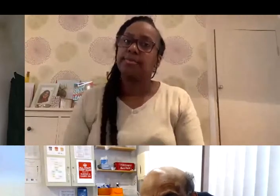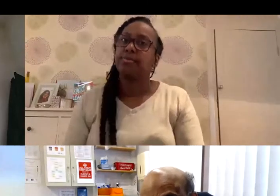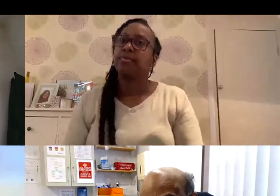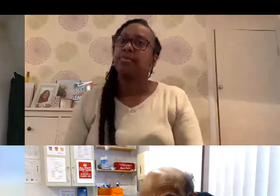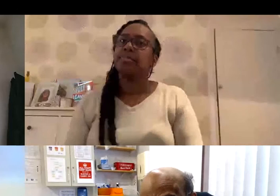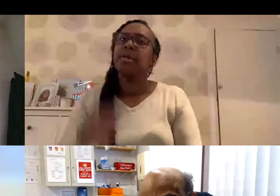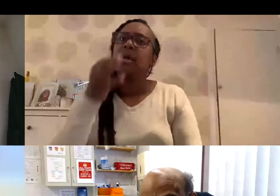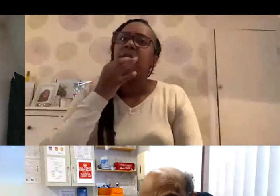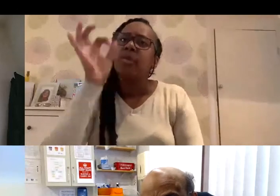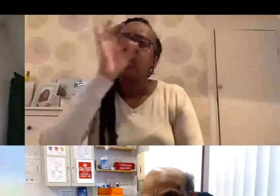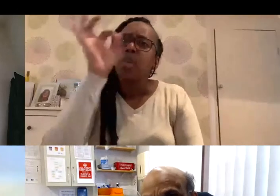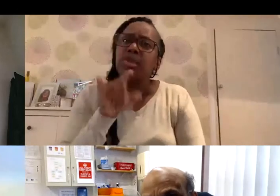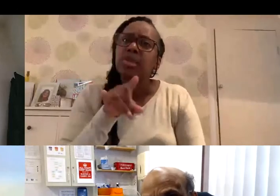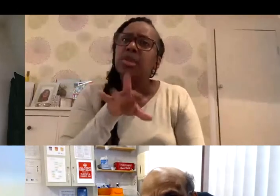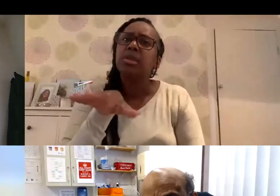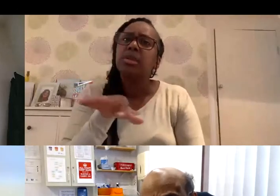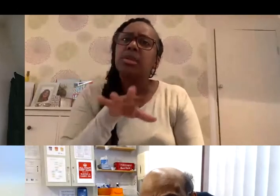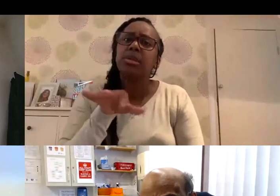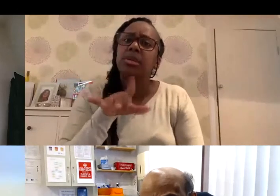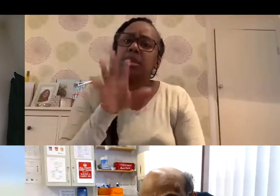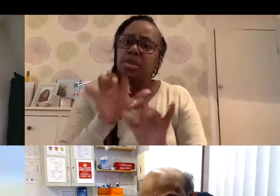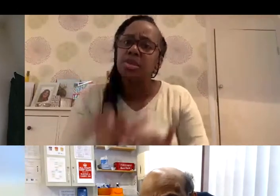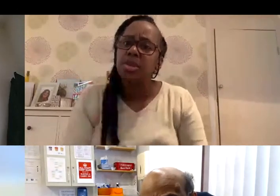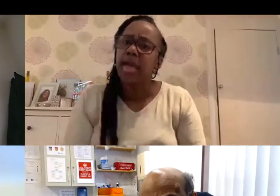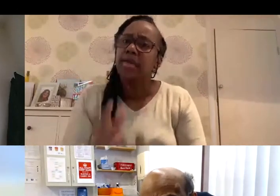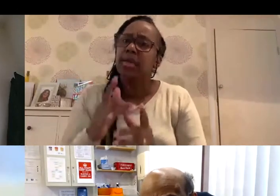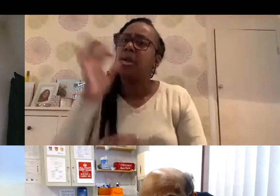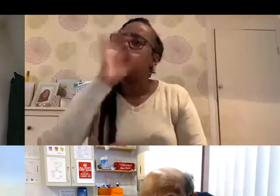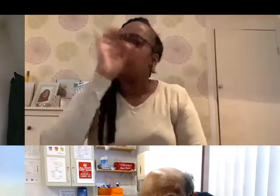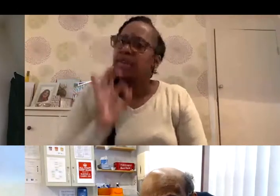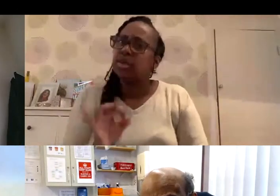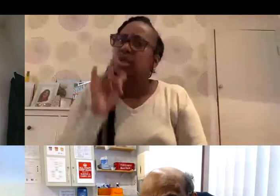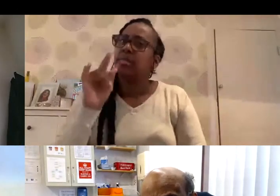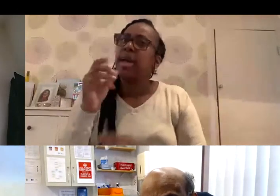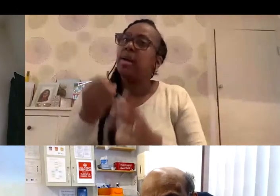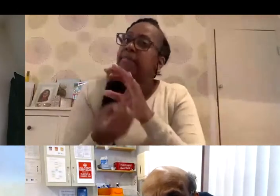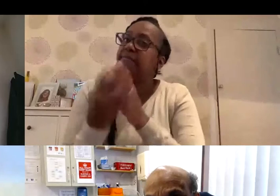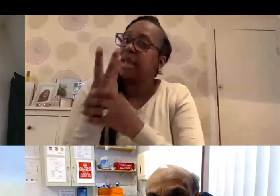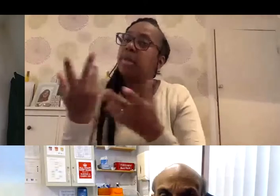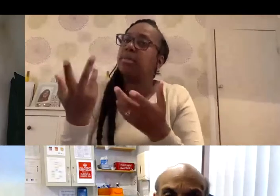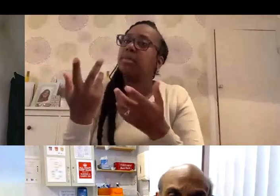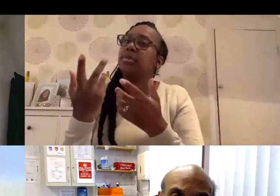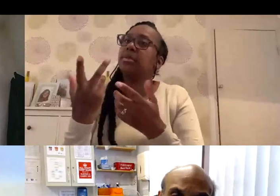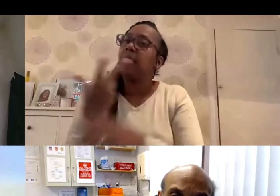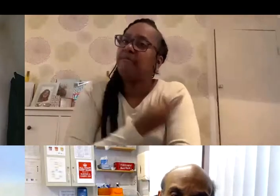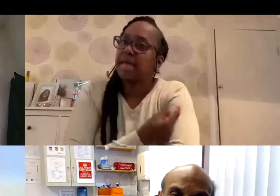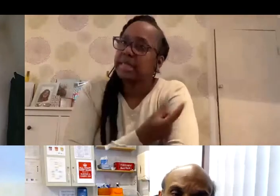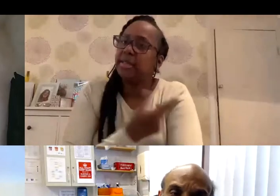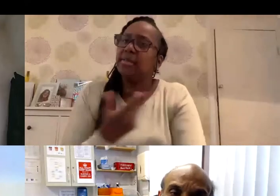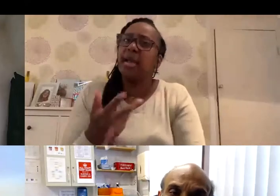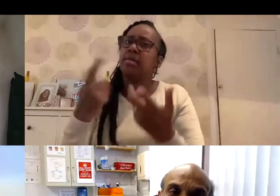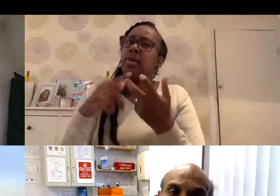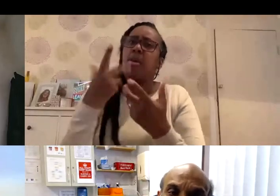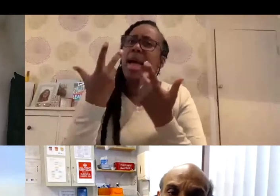can see a few questions that came in advance and coming in the chat and questions about the development of the vaccine. So things around how